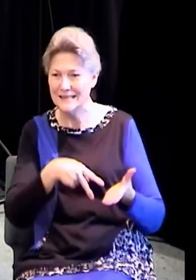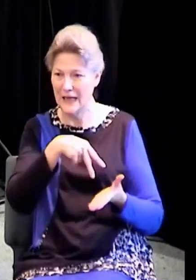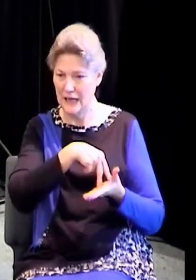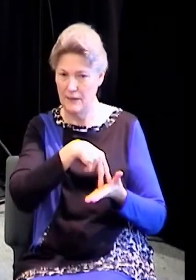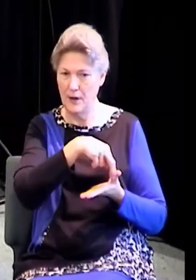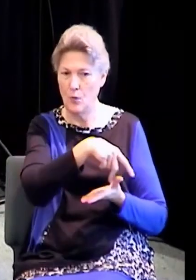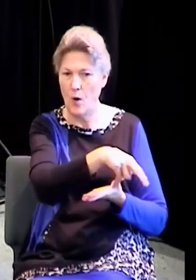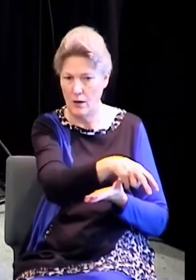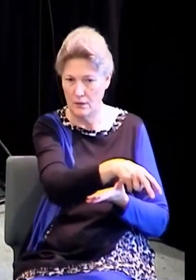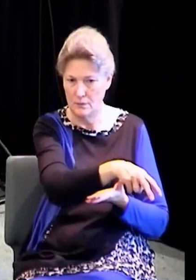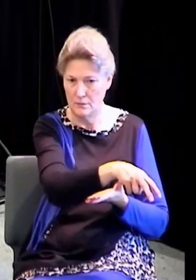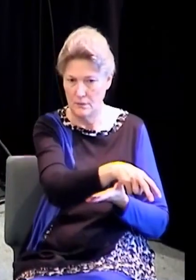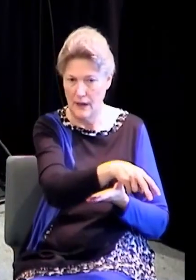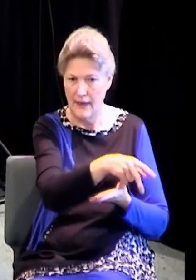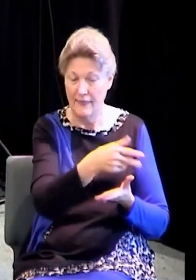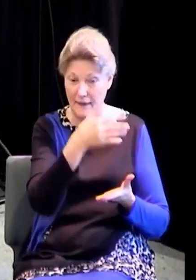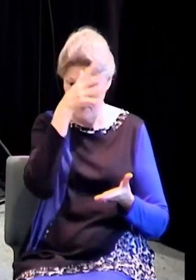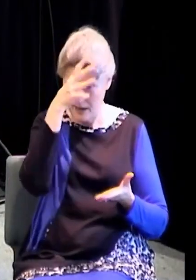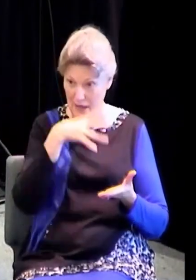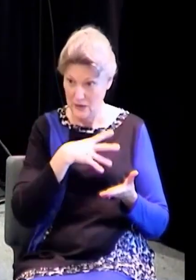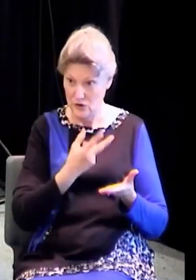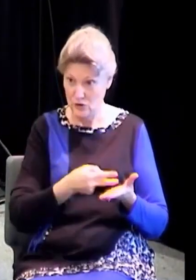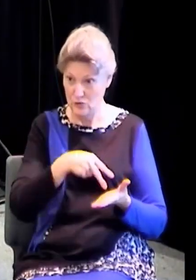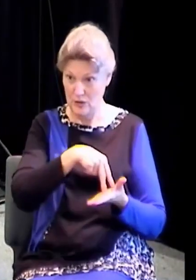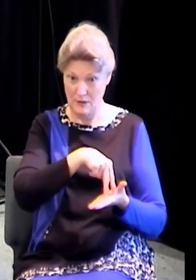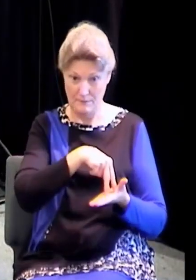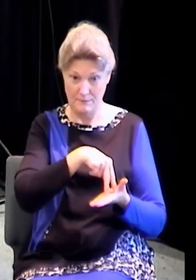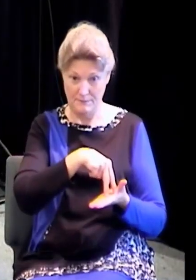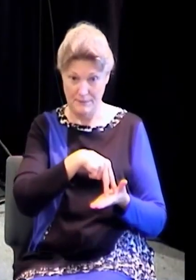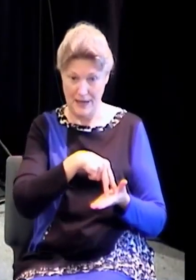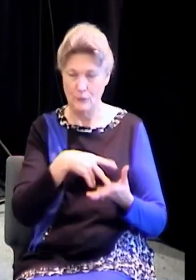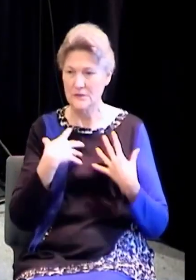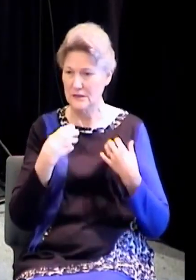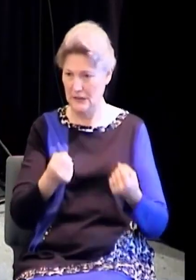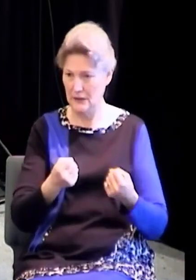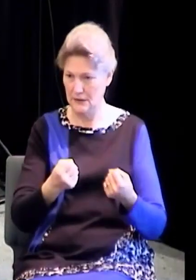I'm telling you, the first time I looked at the Bible, I mean, I walked into church and I'm like,